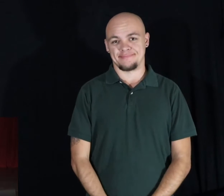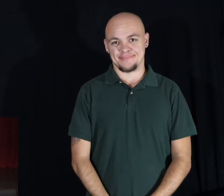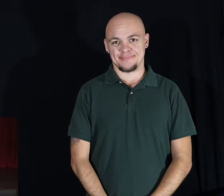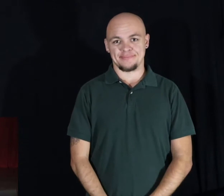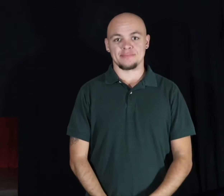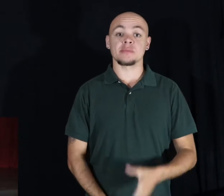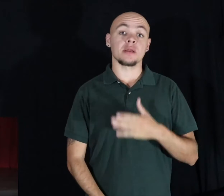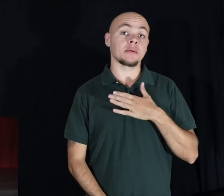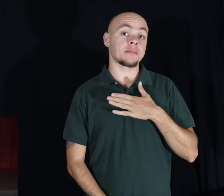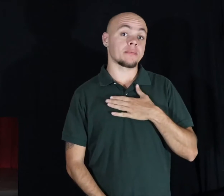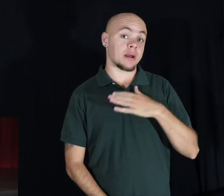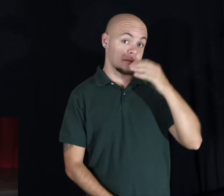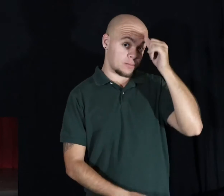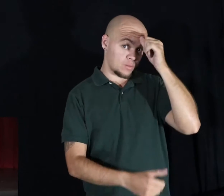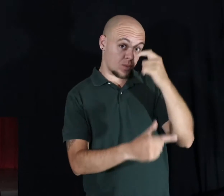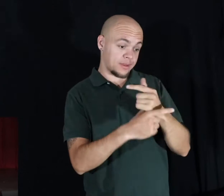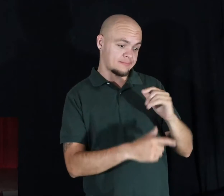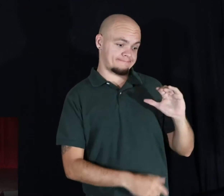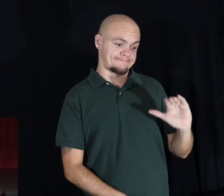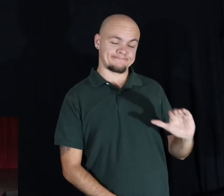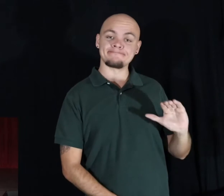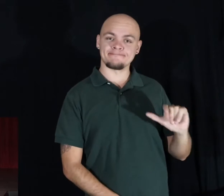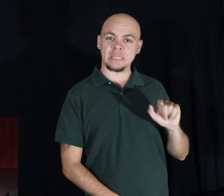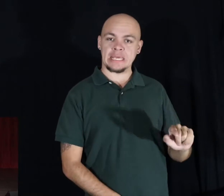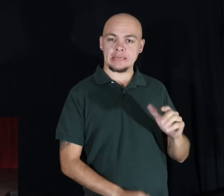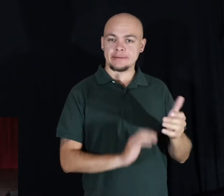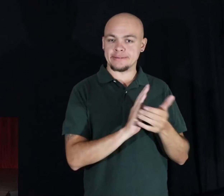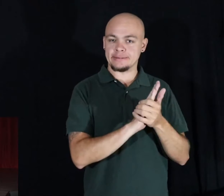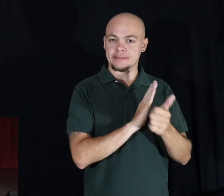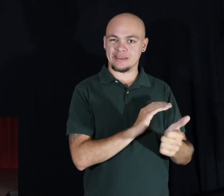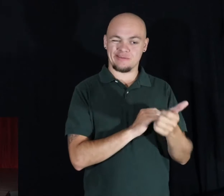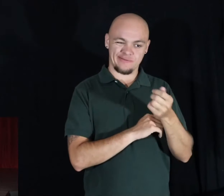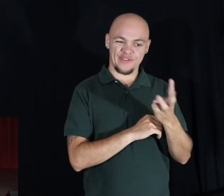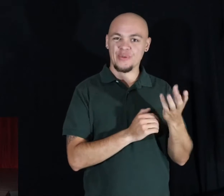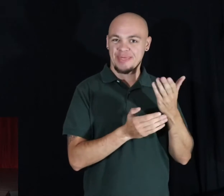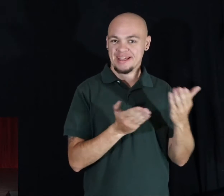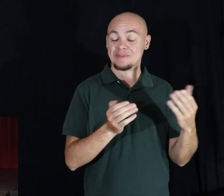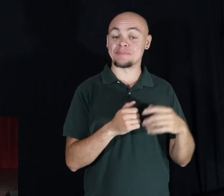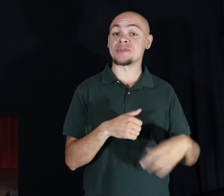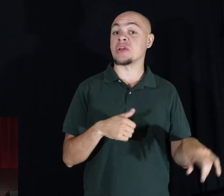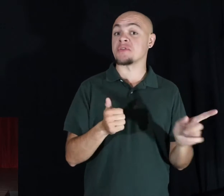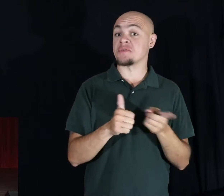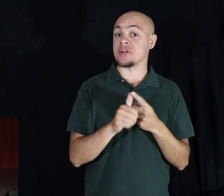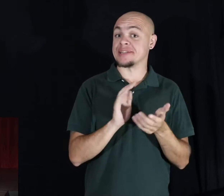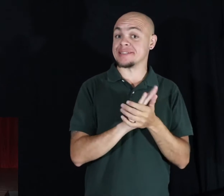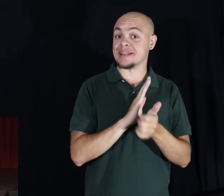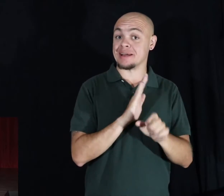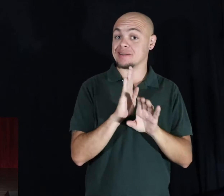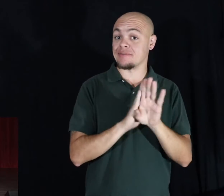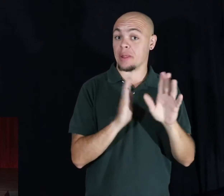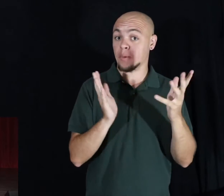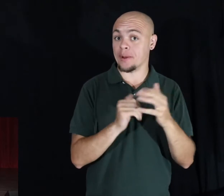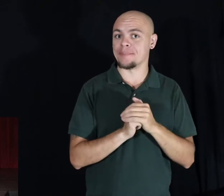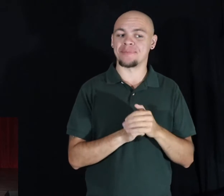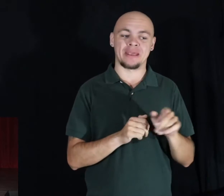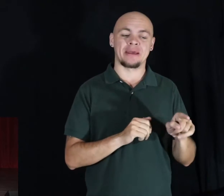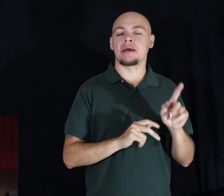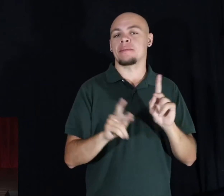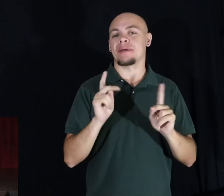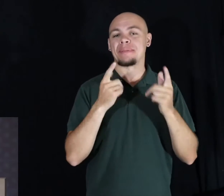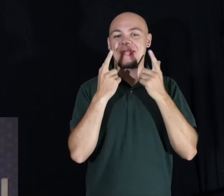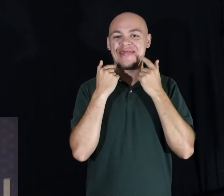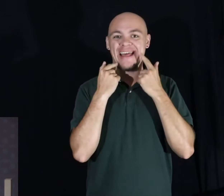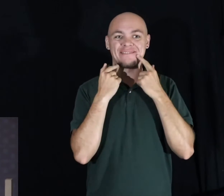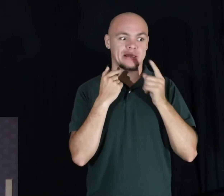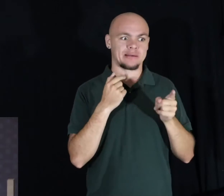My little brother was very good at a few things from a very young age. The first thing he was really good at was making everybody laugh when they're